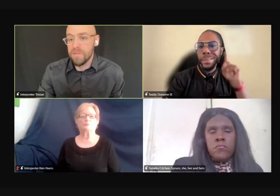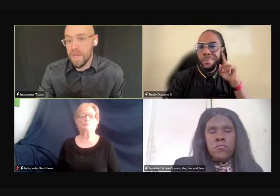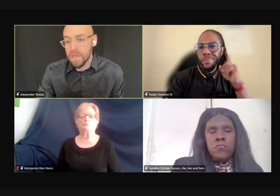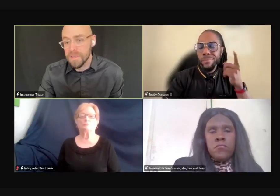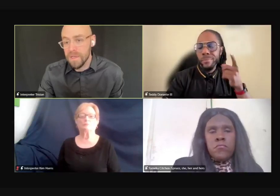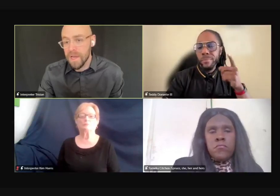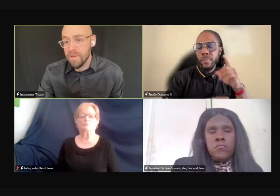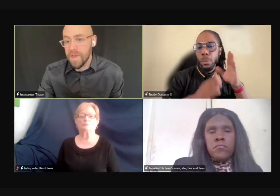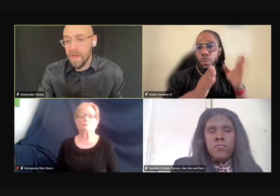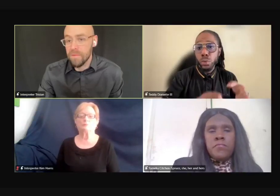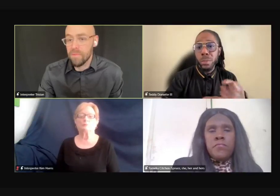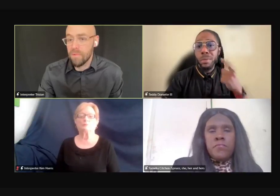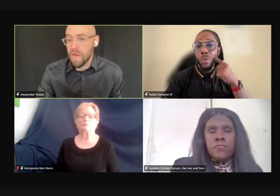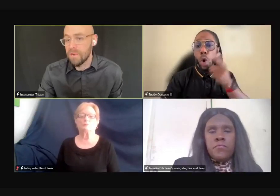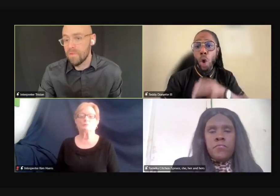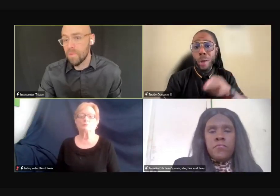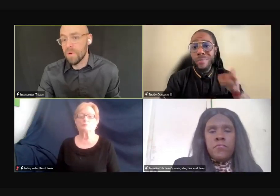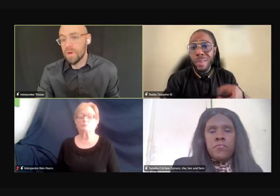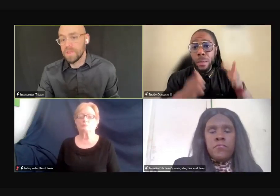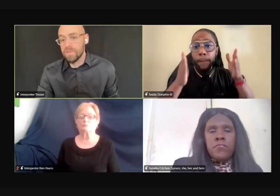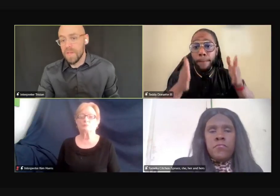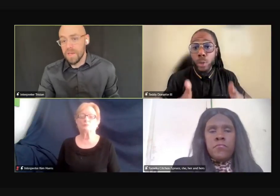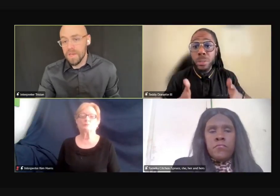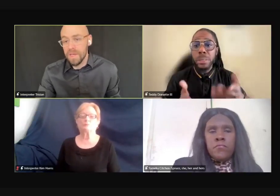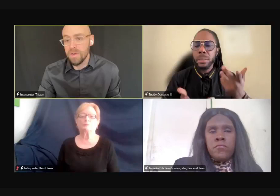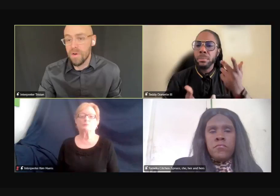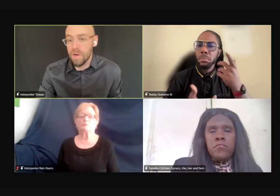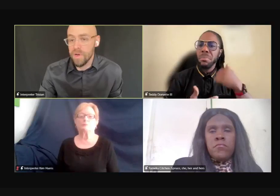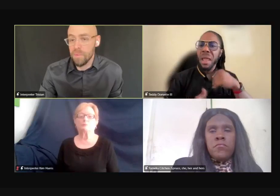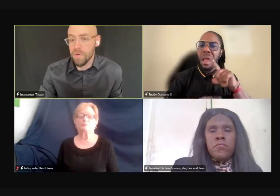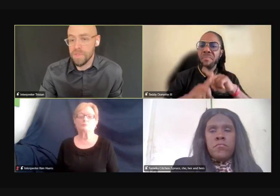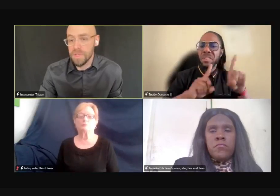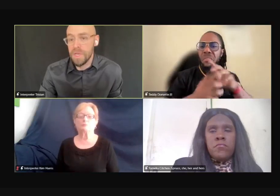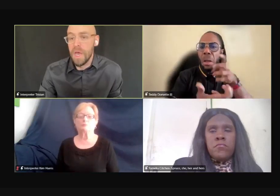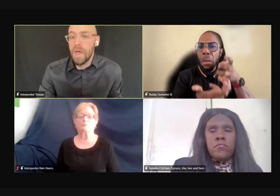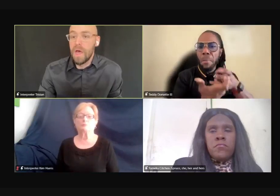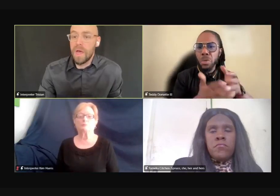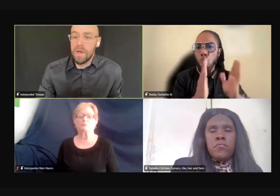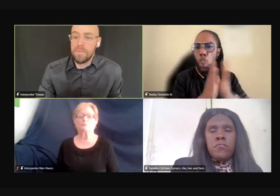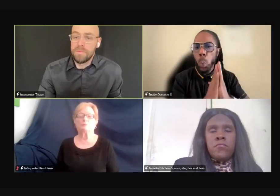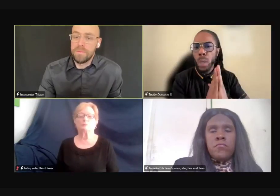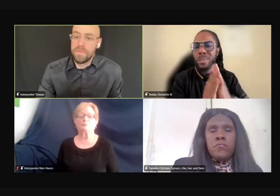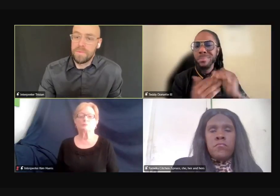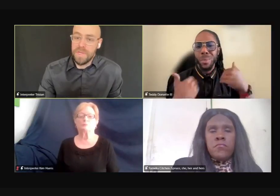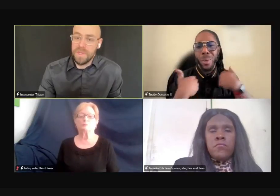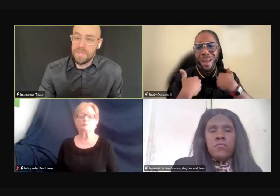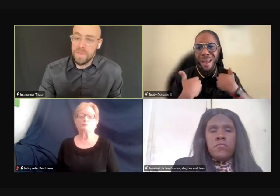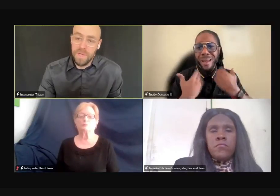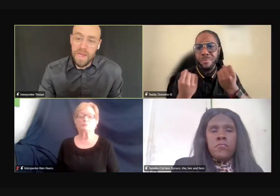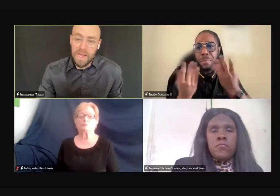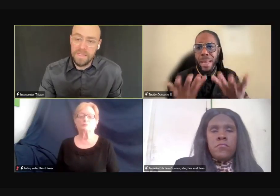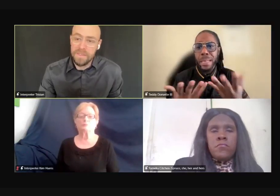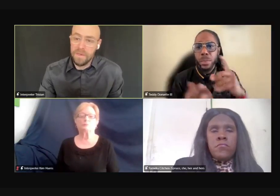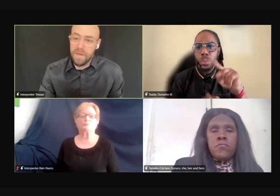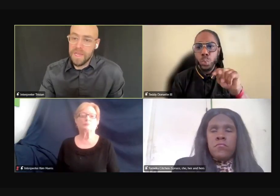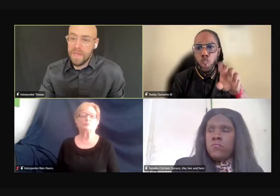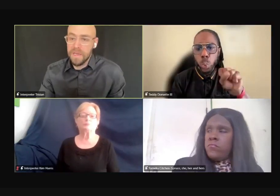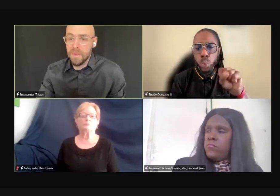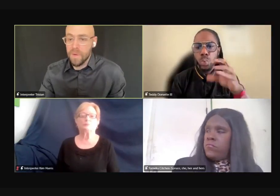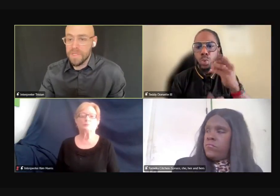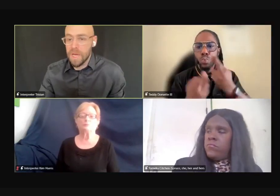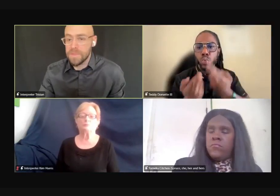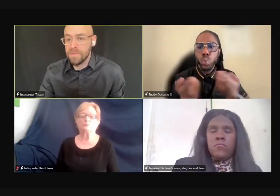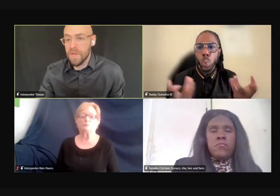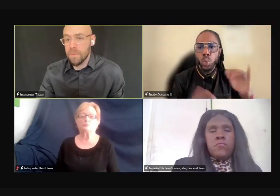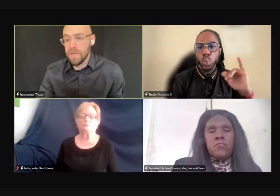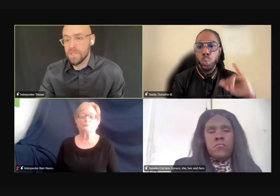prepared in advance and have that ready for a deaf candidate or hard of hearing person. Um, because you can ask a